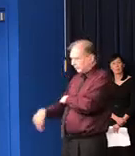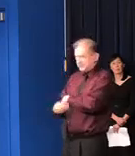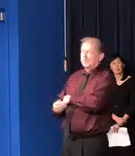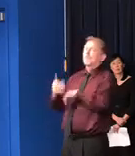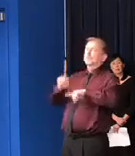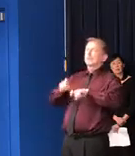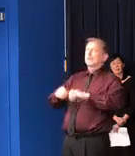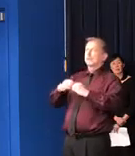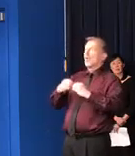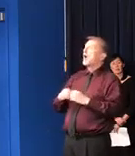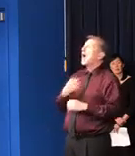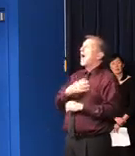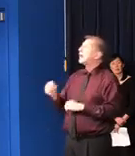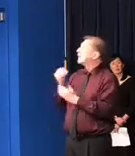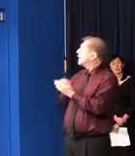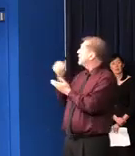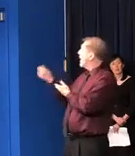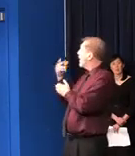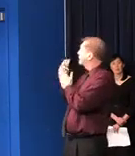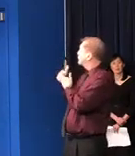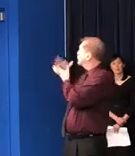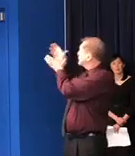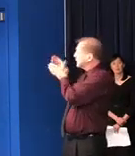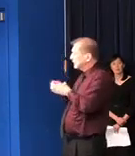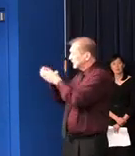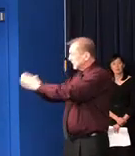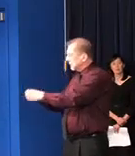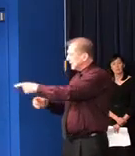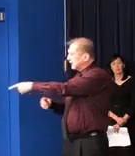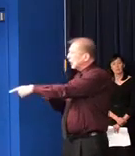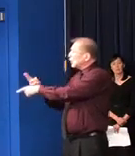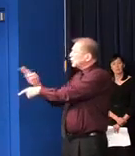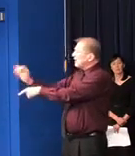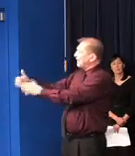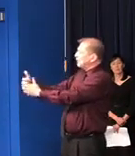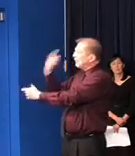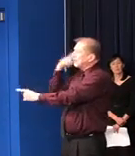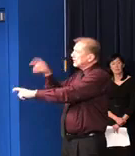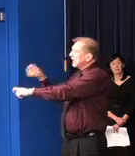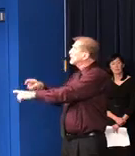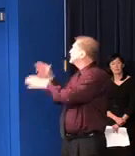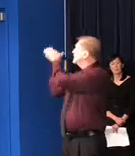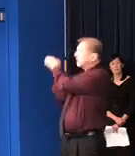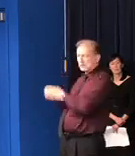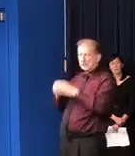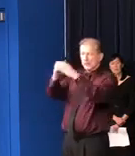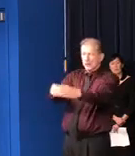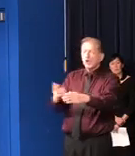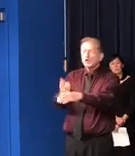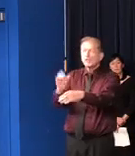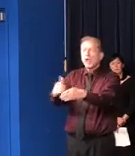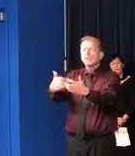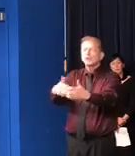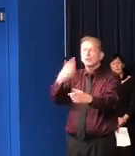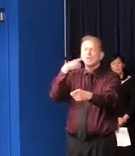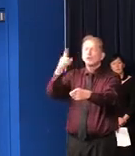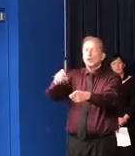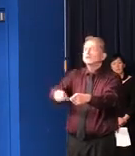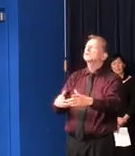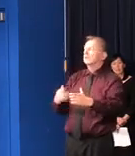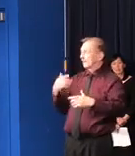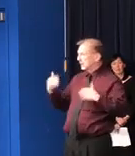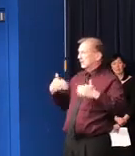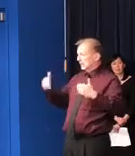that we're soliciting people who are able to participate in this testing effort. And, of course, we're keeping an eye on what